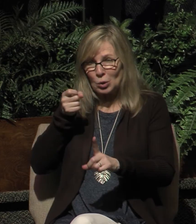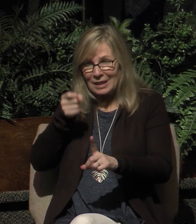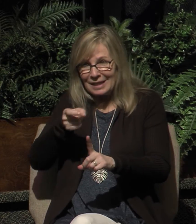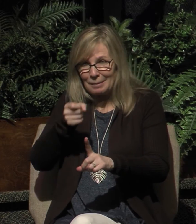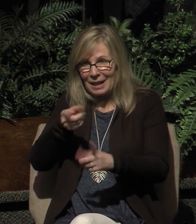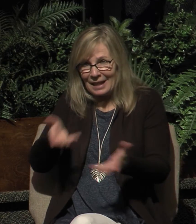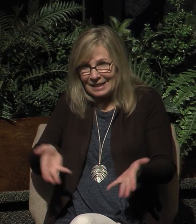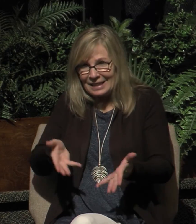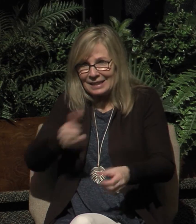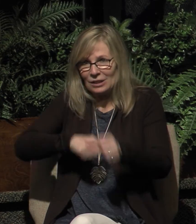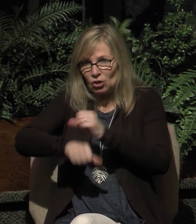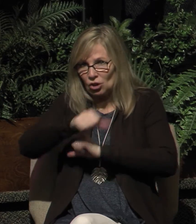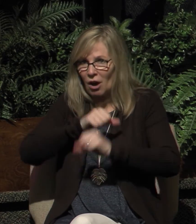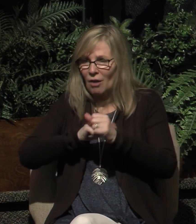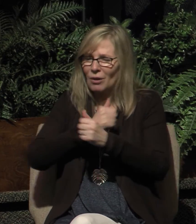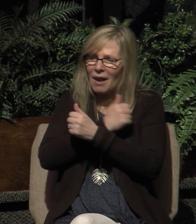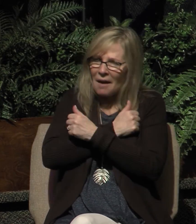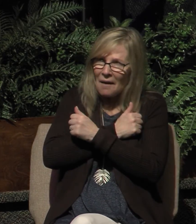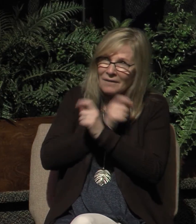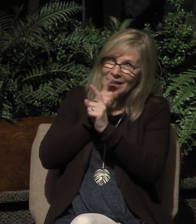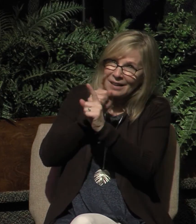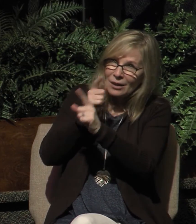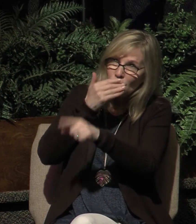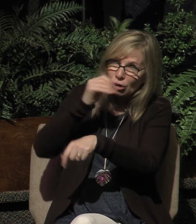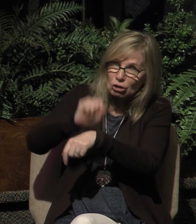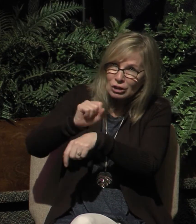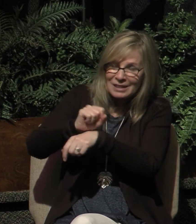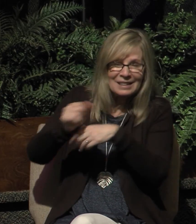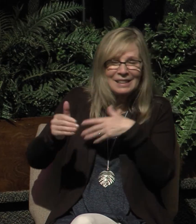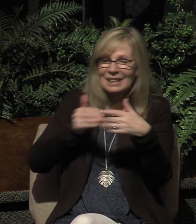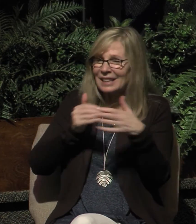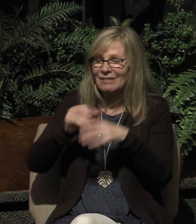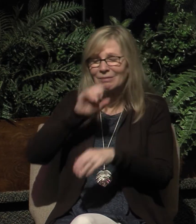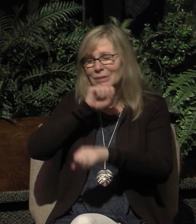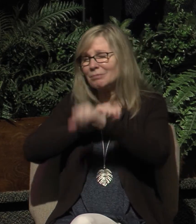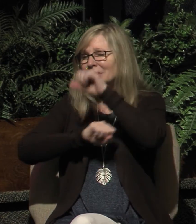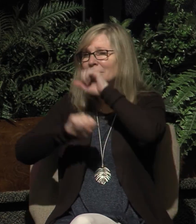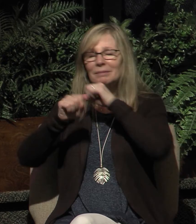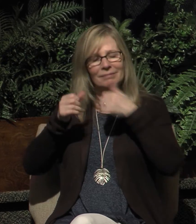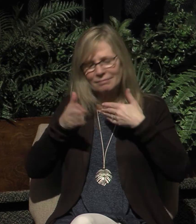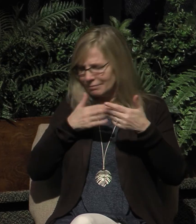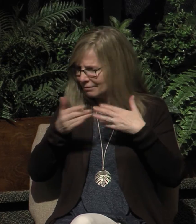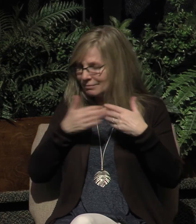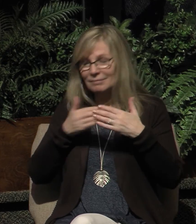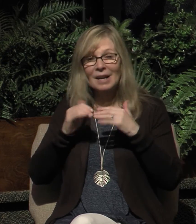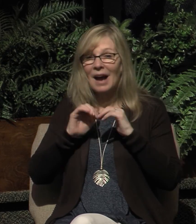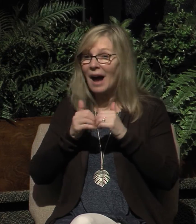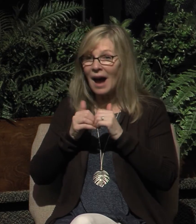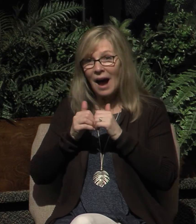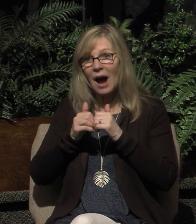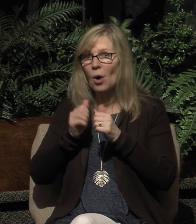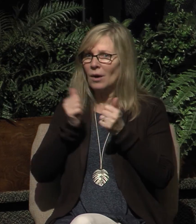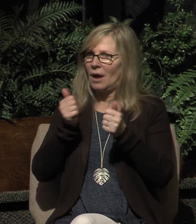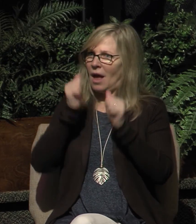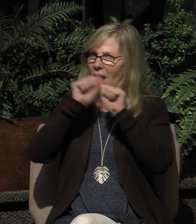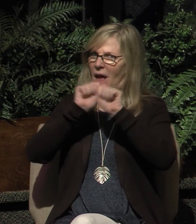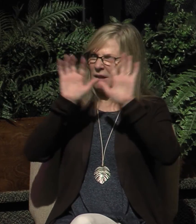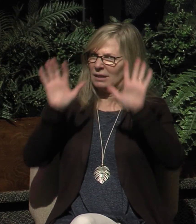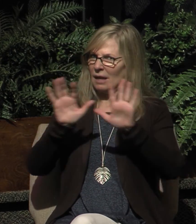love and good deeds in spite of all the battles we're facing the way we do this is we gather together on Sundays in